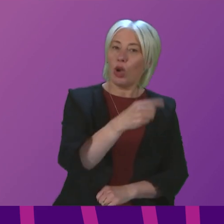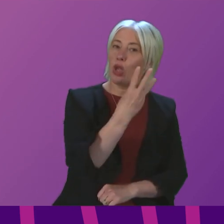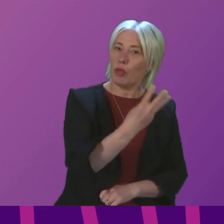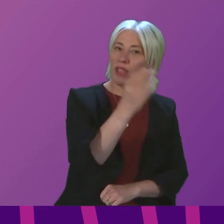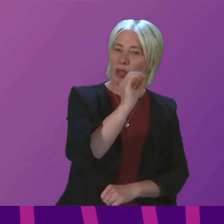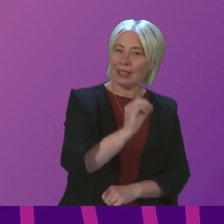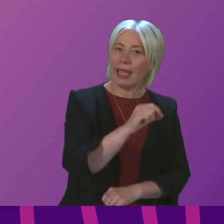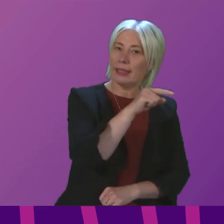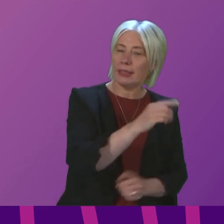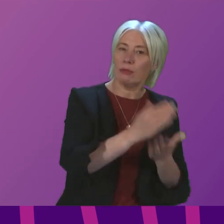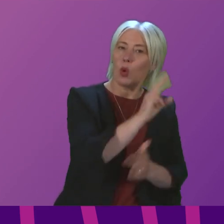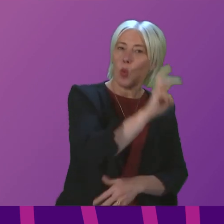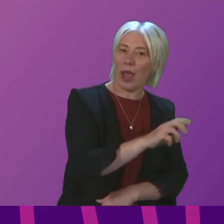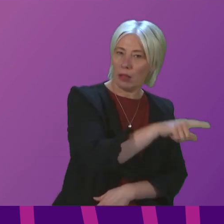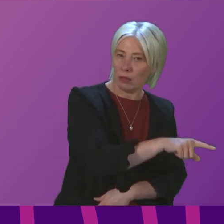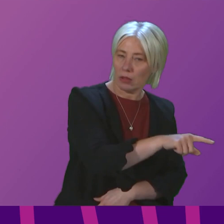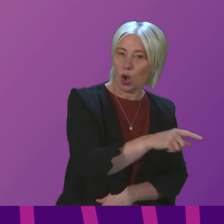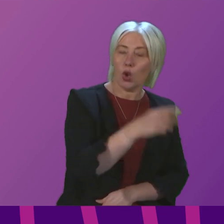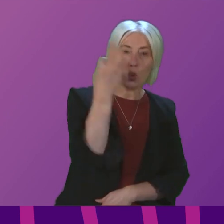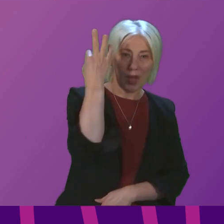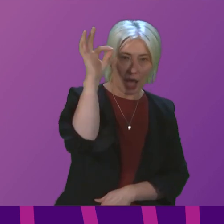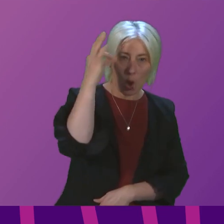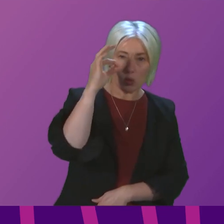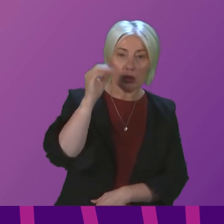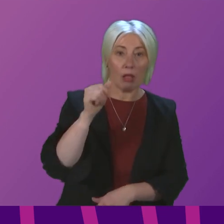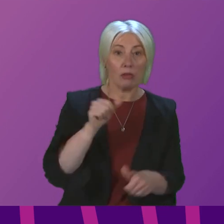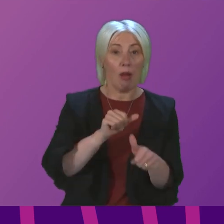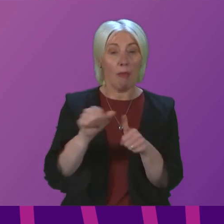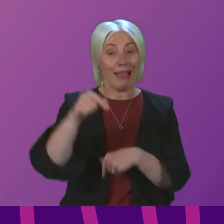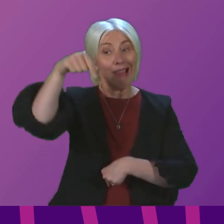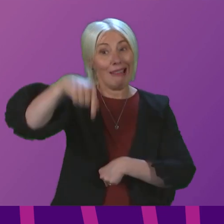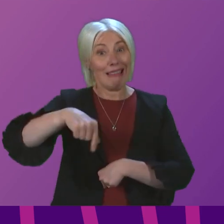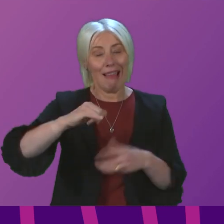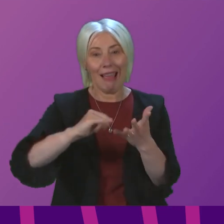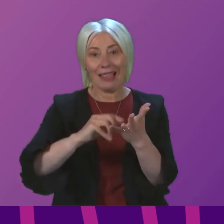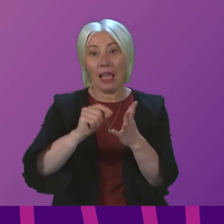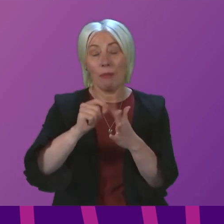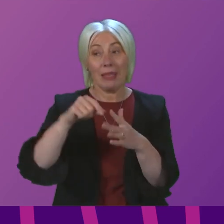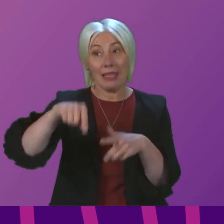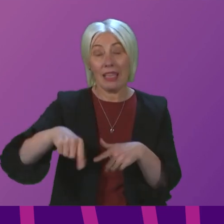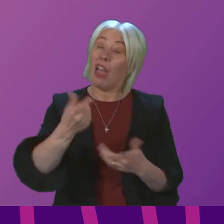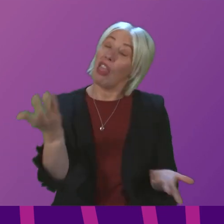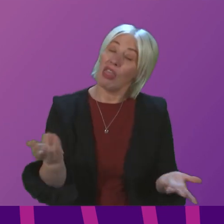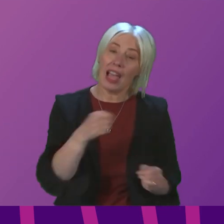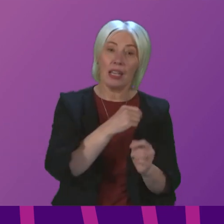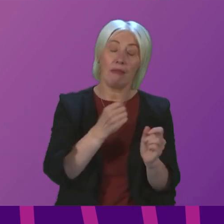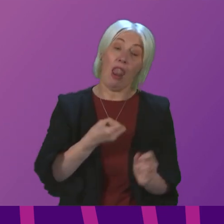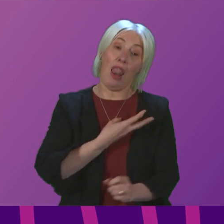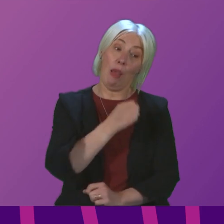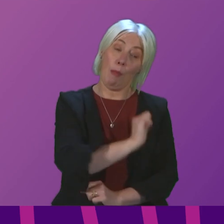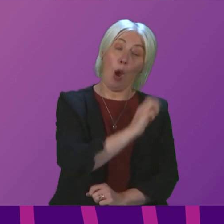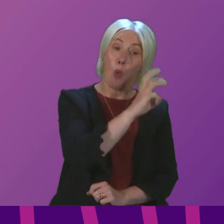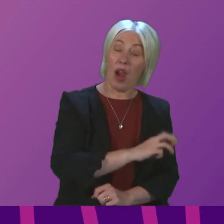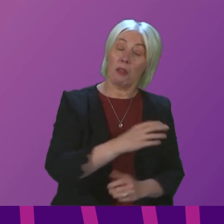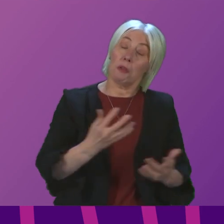% in Wales. So council's doing rather better under the SNP in Scotland than they are doing under Labour in